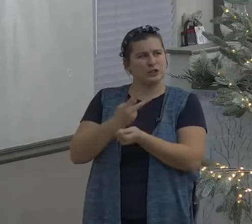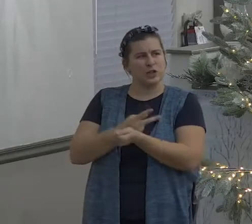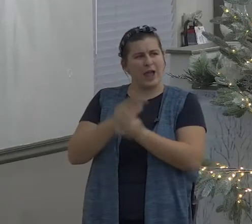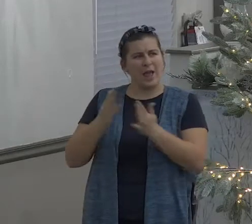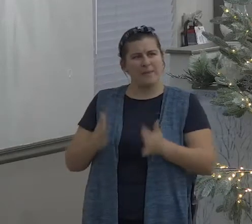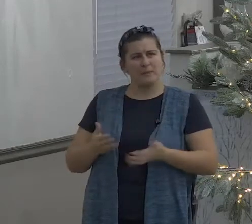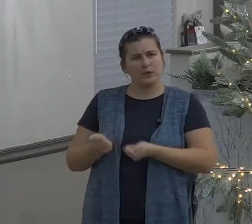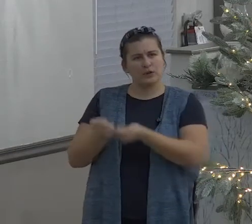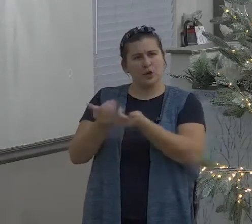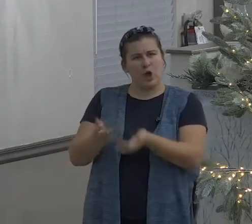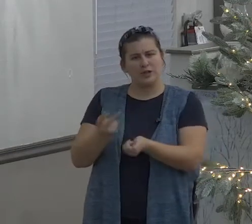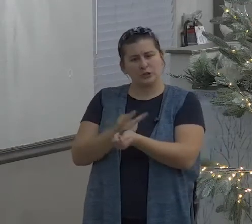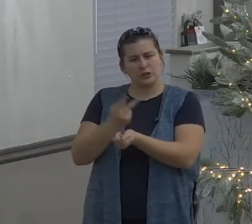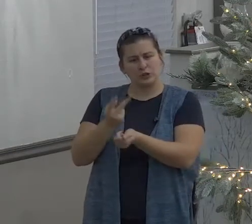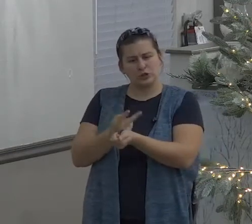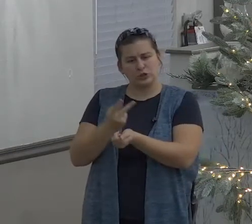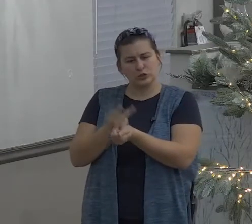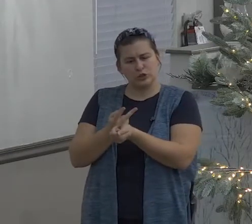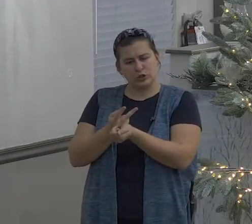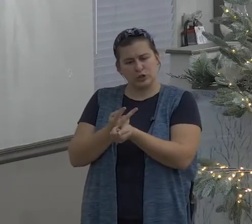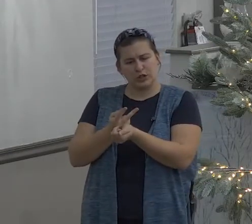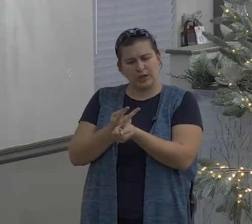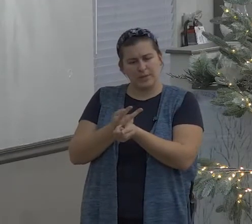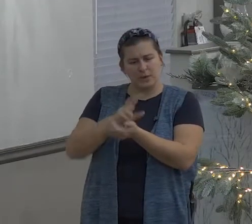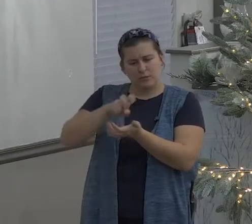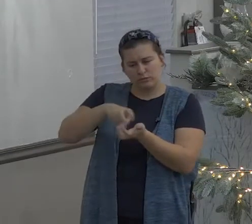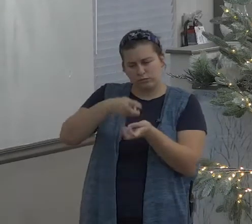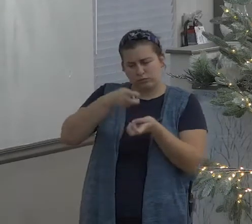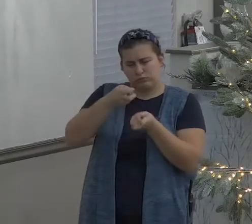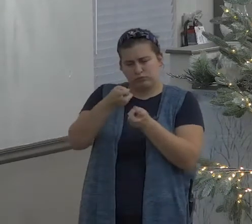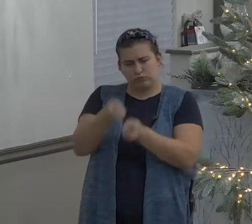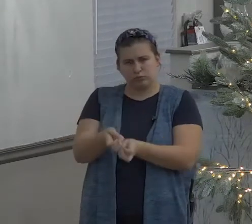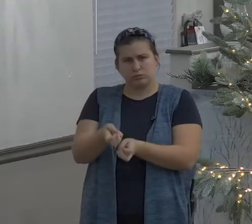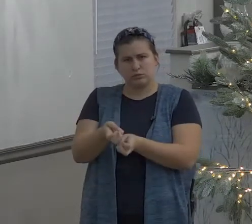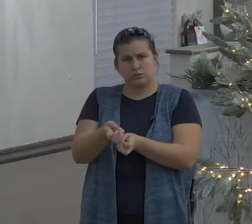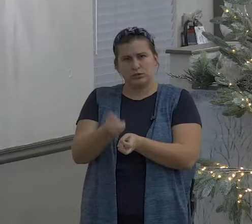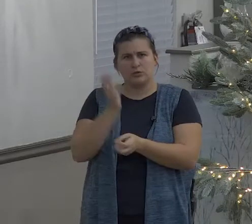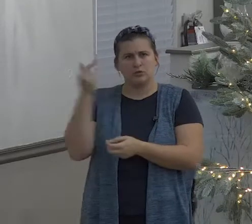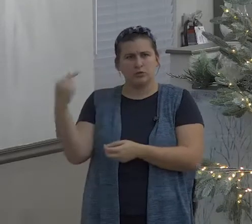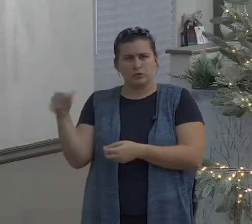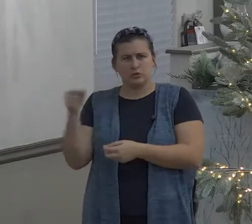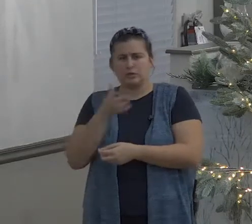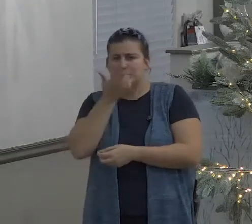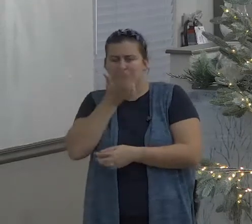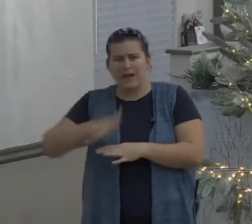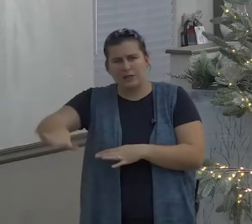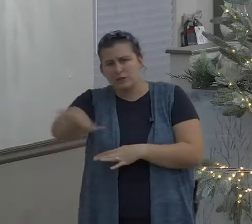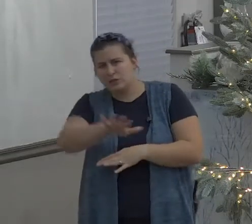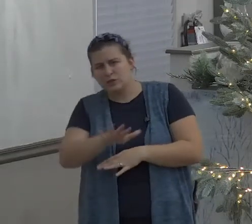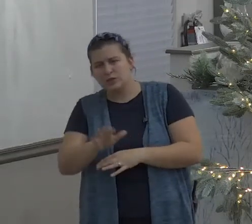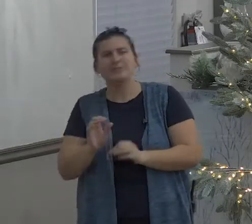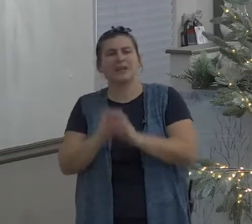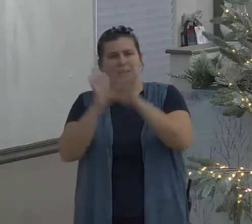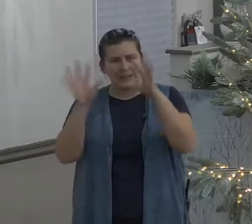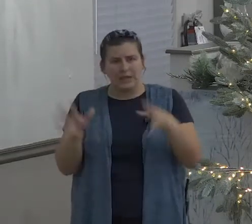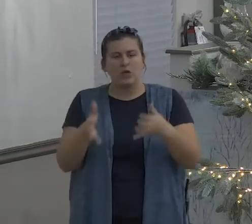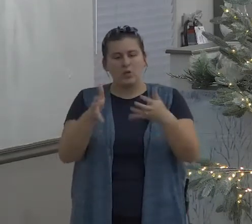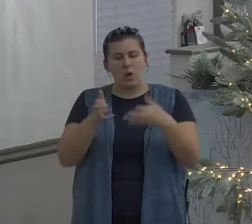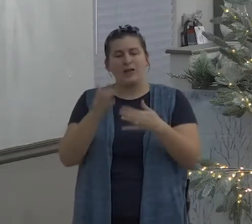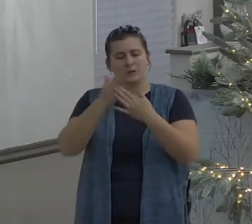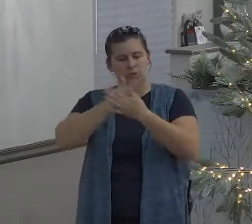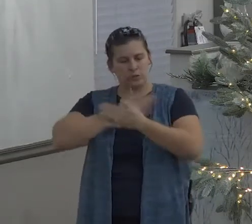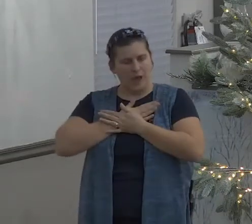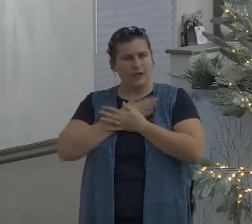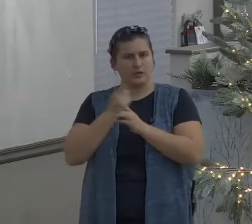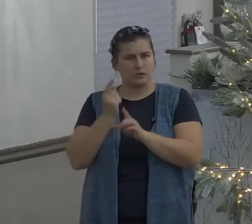he maketh me to lie down in green pastures why does the shepherd make the sheep lay down in green